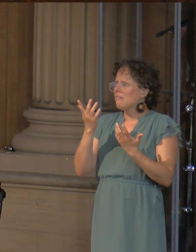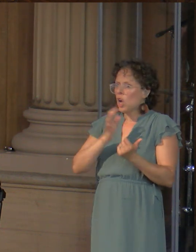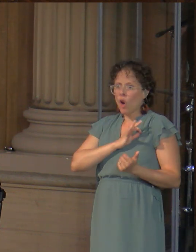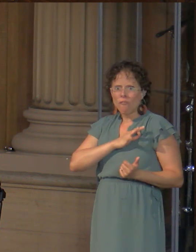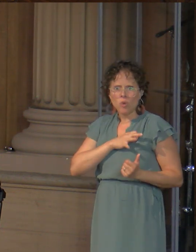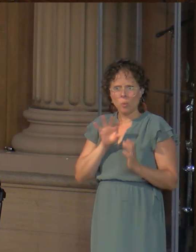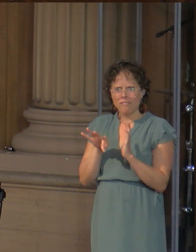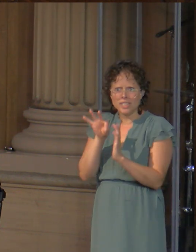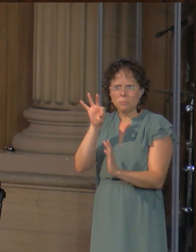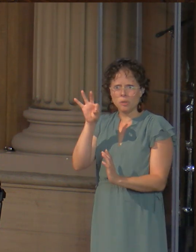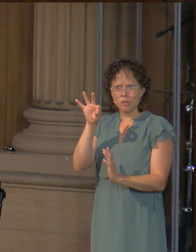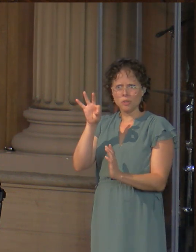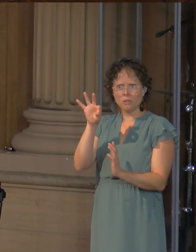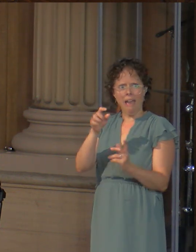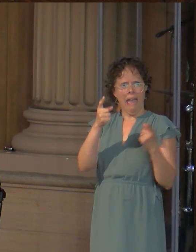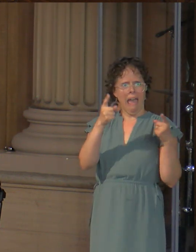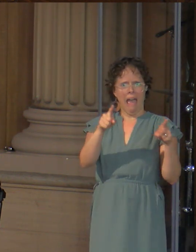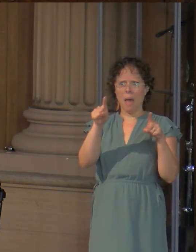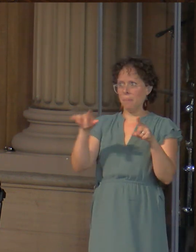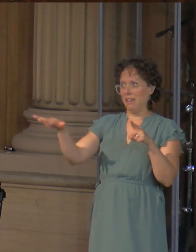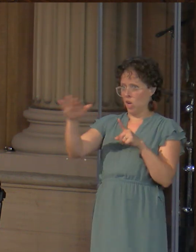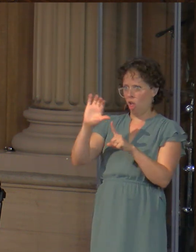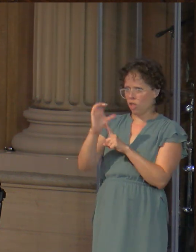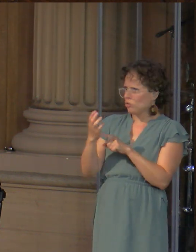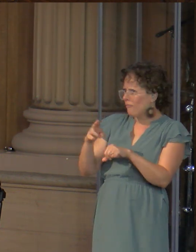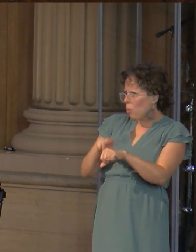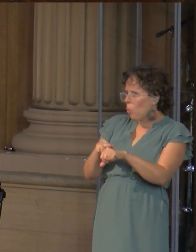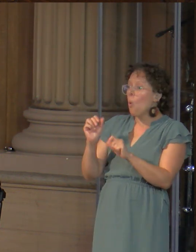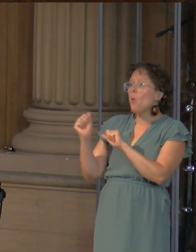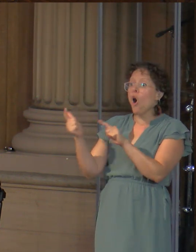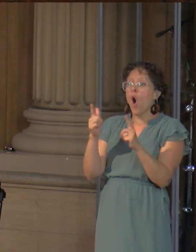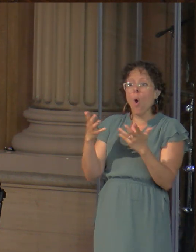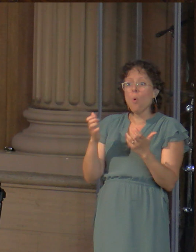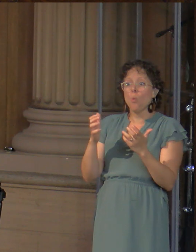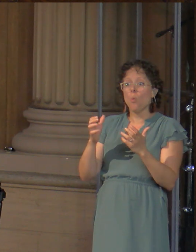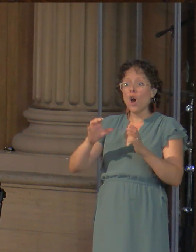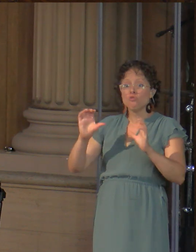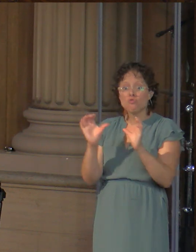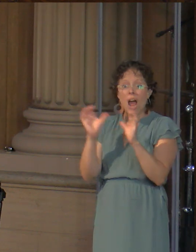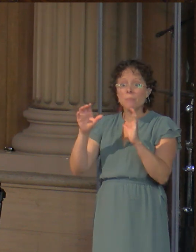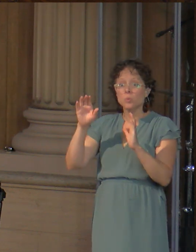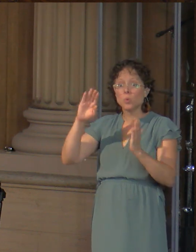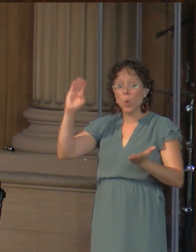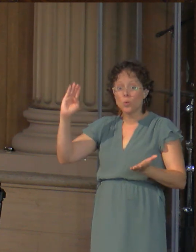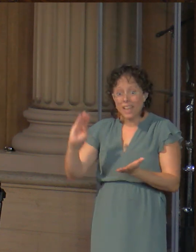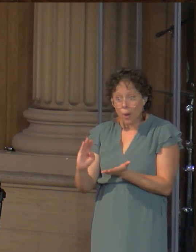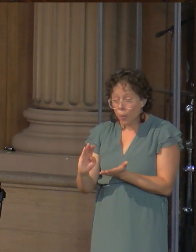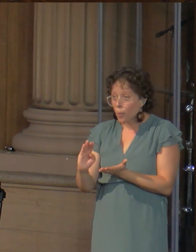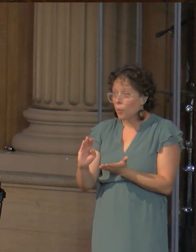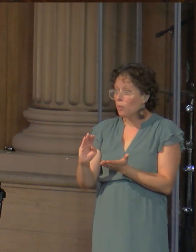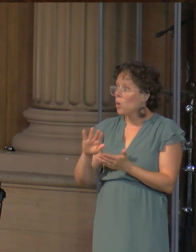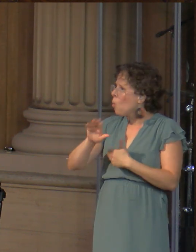belief become prevalent in our culture. mean, everybody wants crime to go down. Everybody wants there to be more kindness and grace between neighbors.